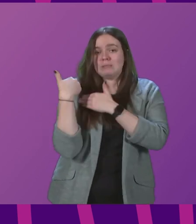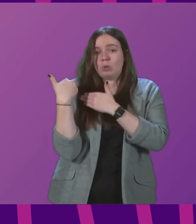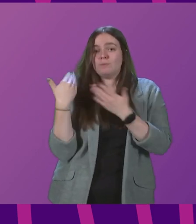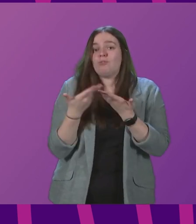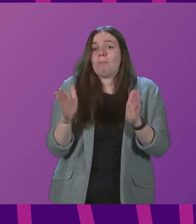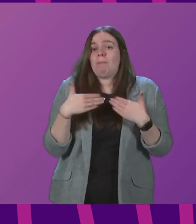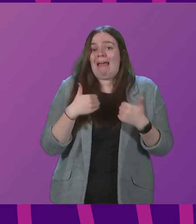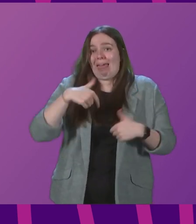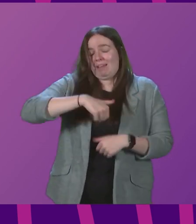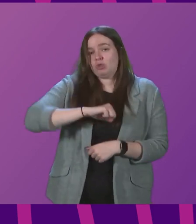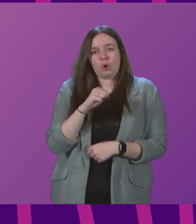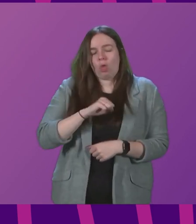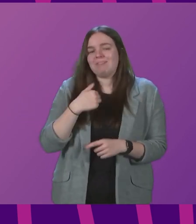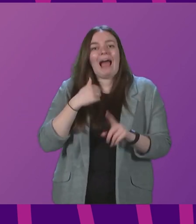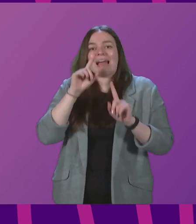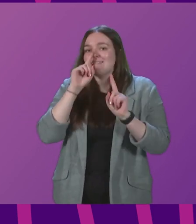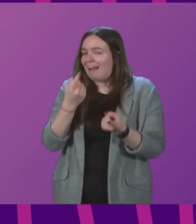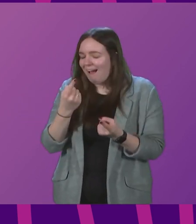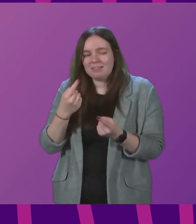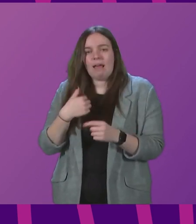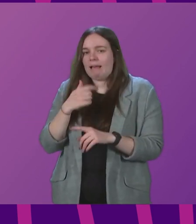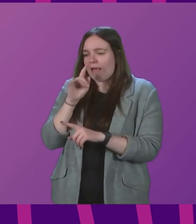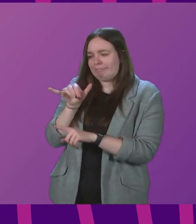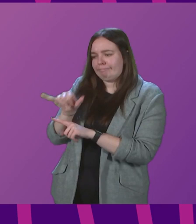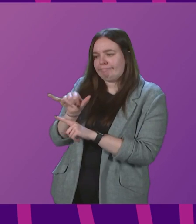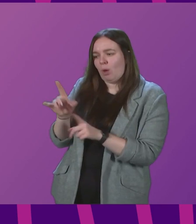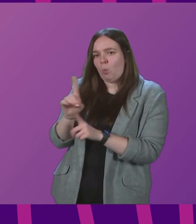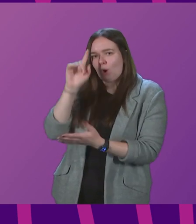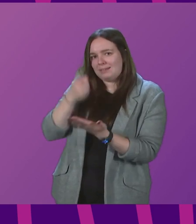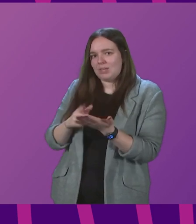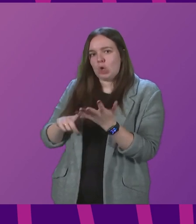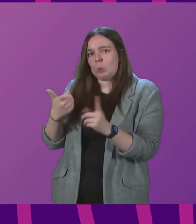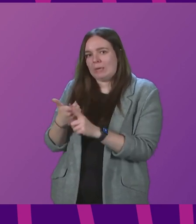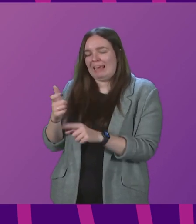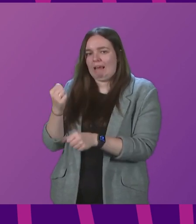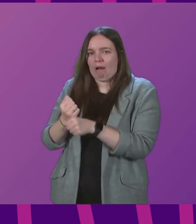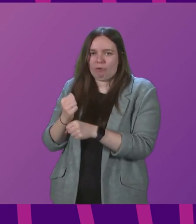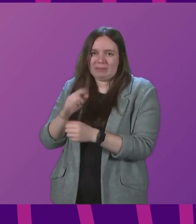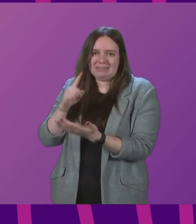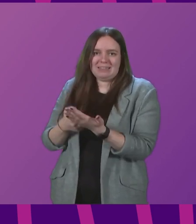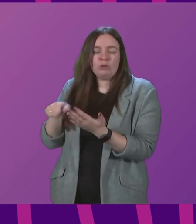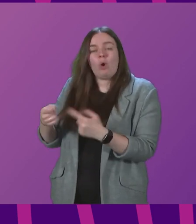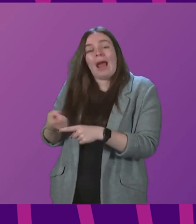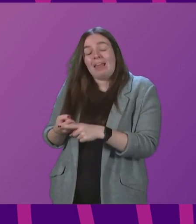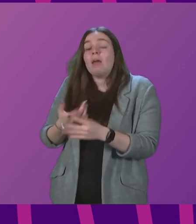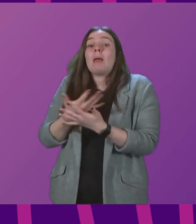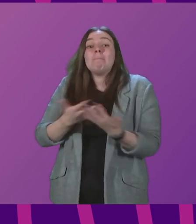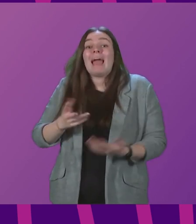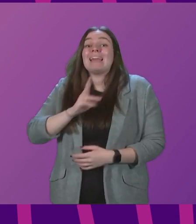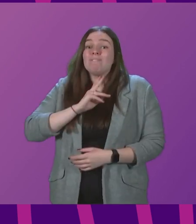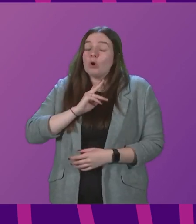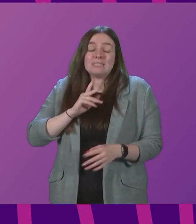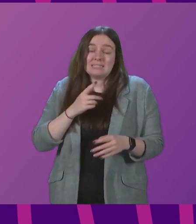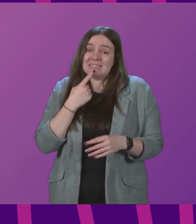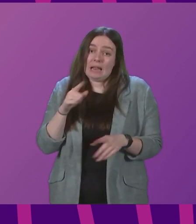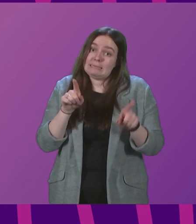health decisions here in Scotland. I cannot and should not second guess the decisions the UK government take for England, although there are many voices pointing out that just as in